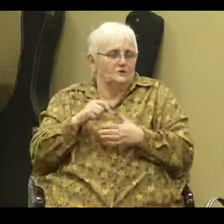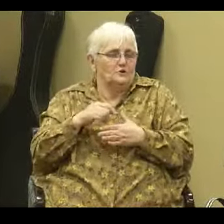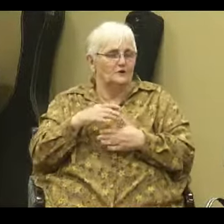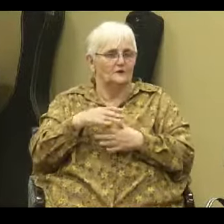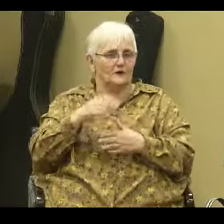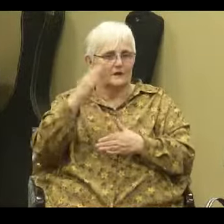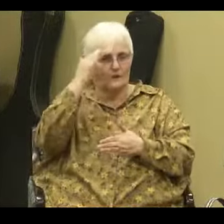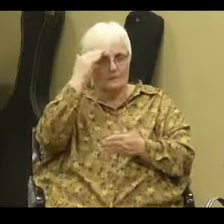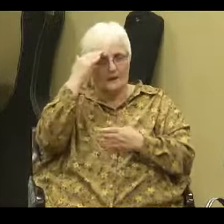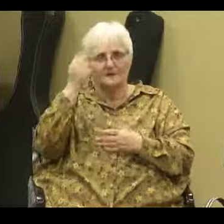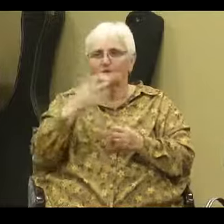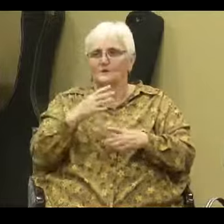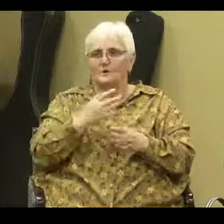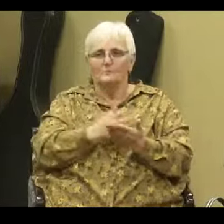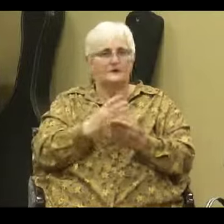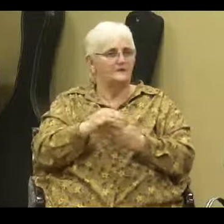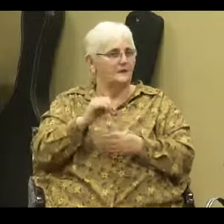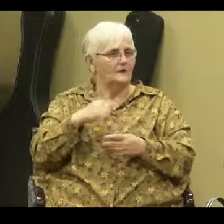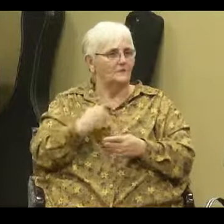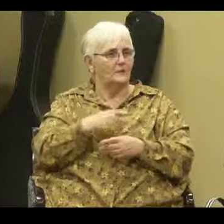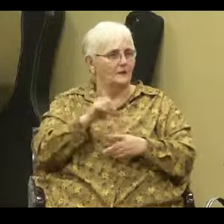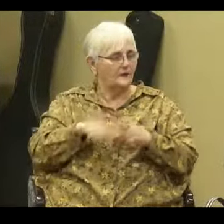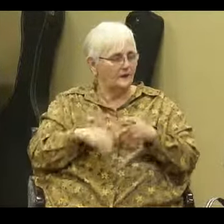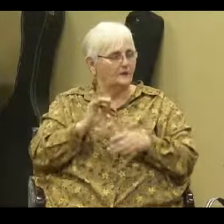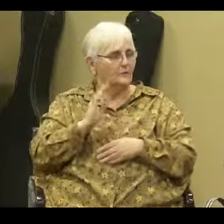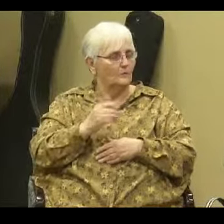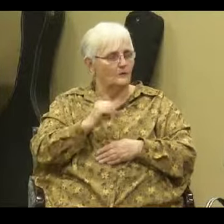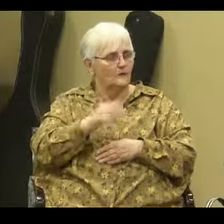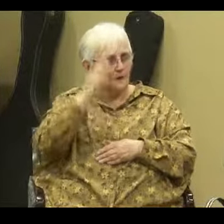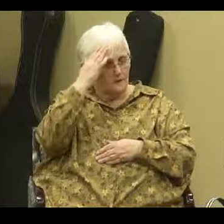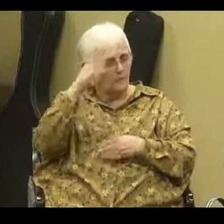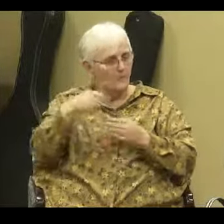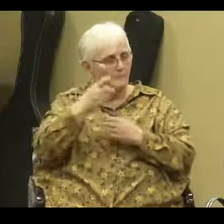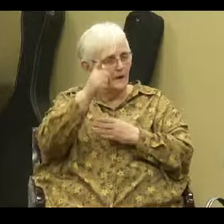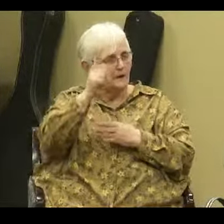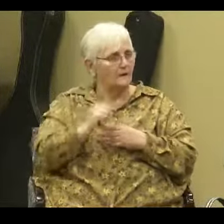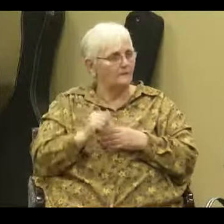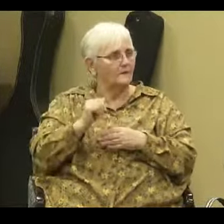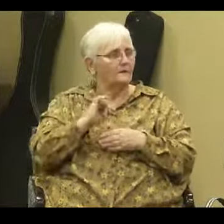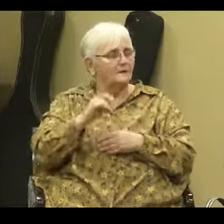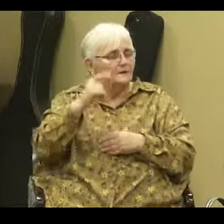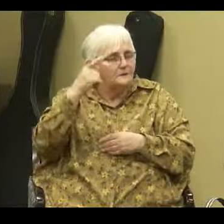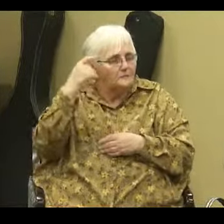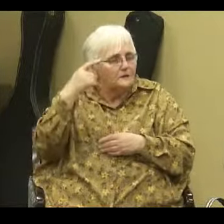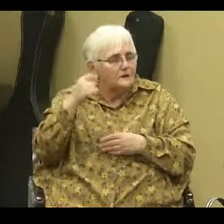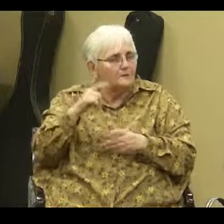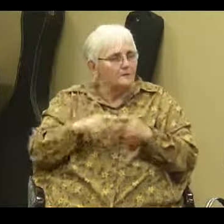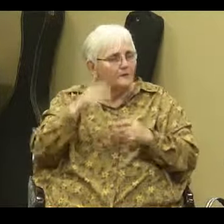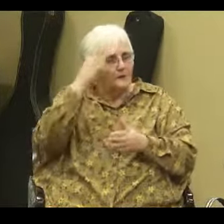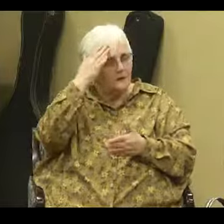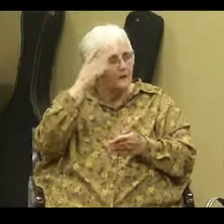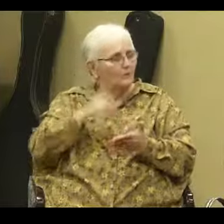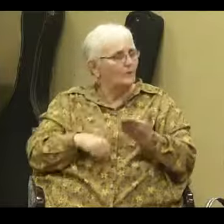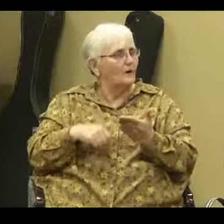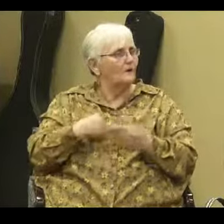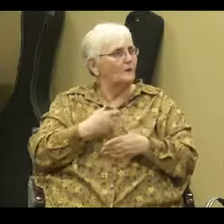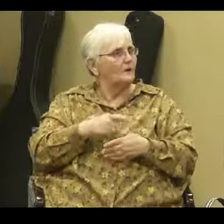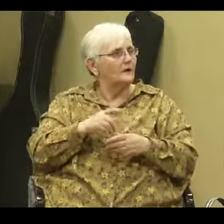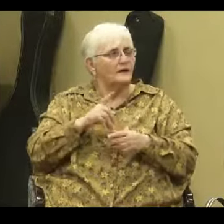There's so many things that, you know, we can't and will not know about Him. He's mysterious. But, you know what? We can't have a close,